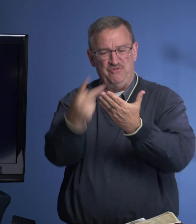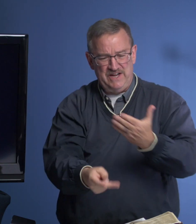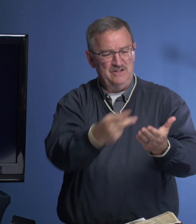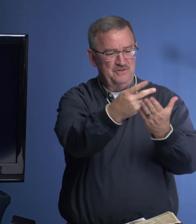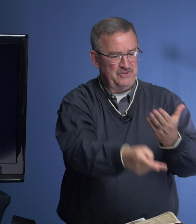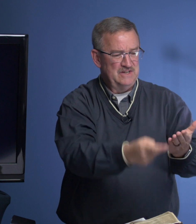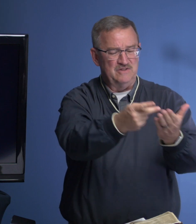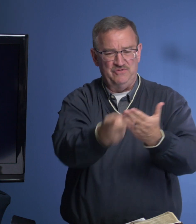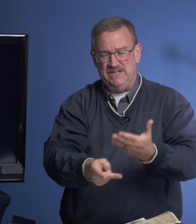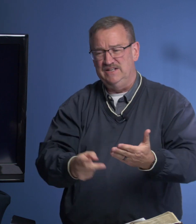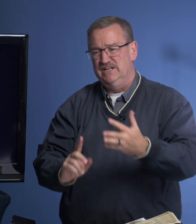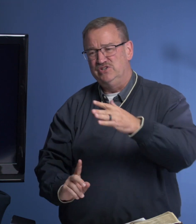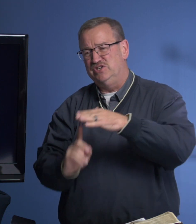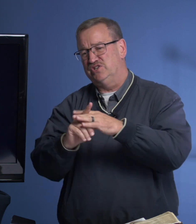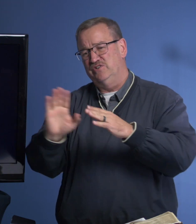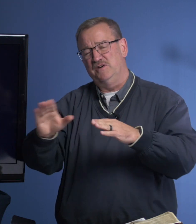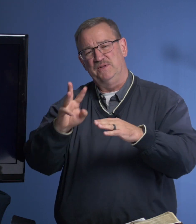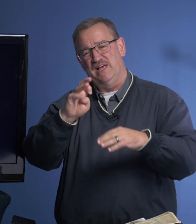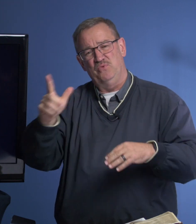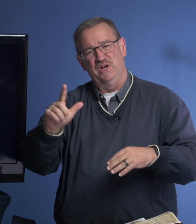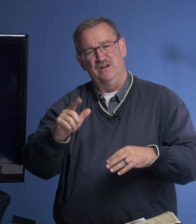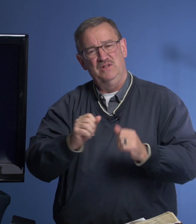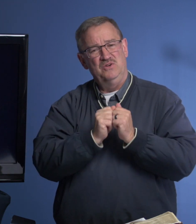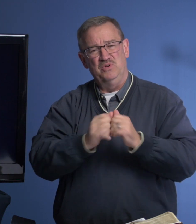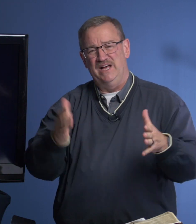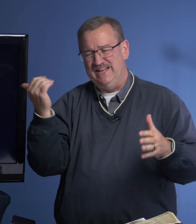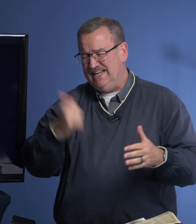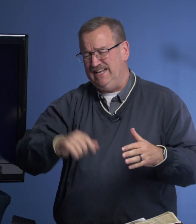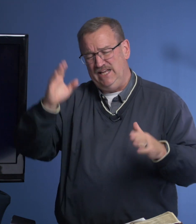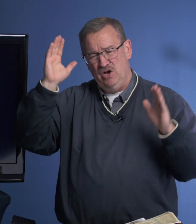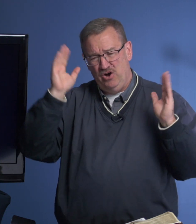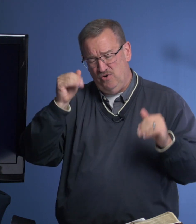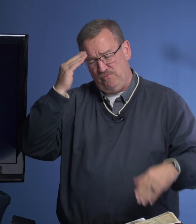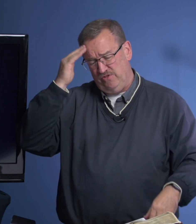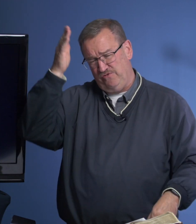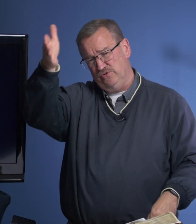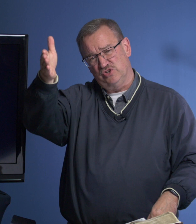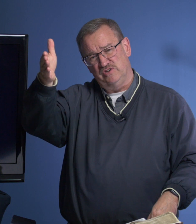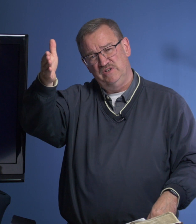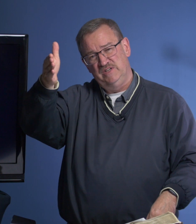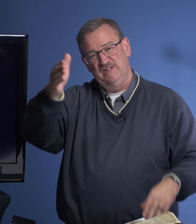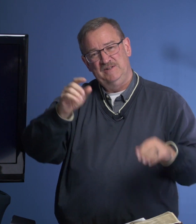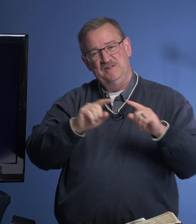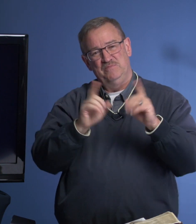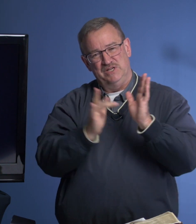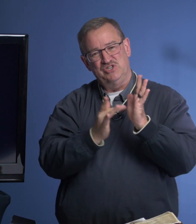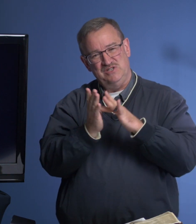failed and failed and failed. She showed up at that well without any hope for the future, but Jesus